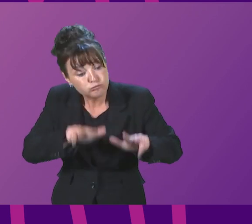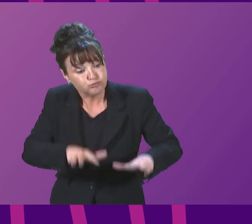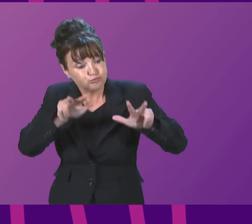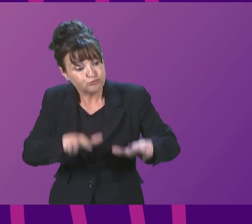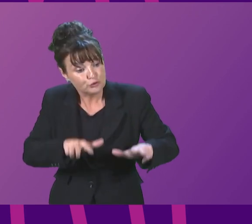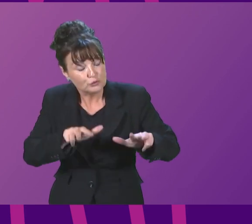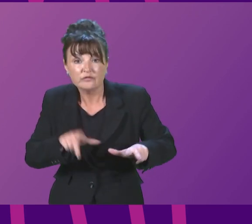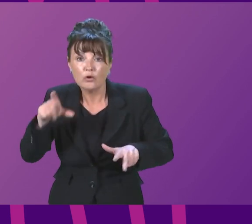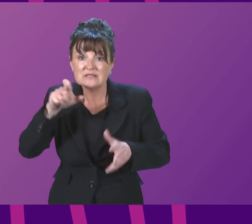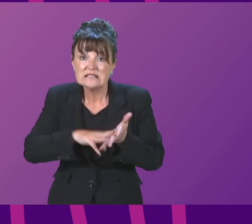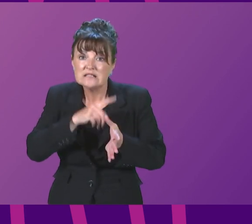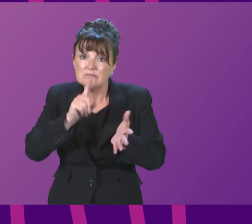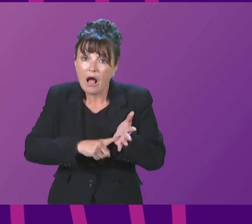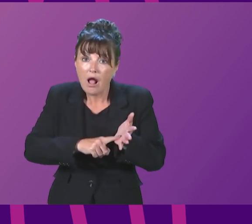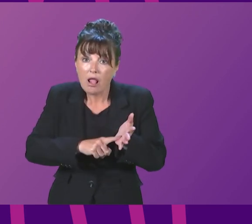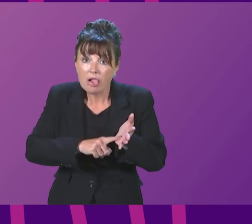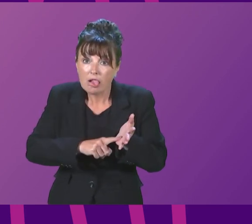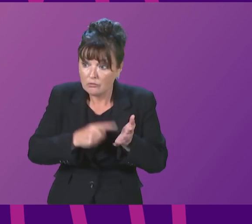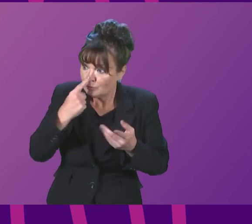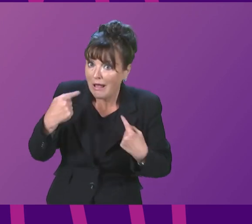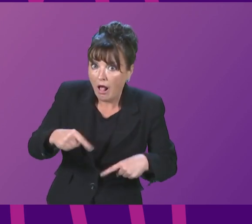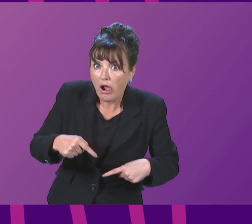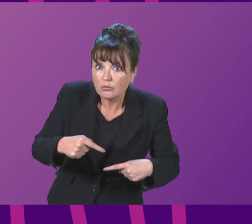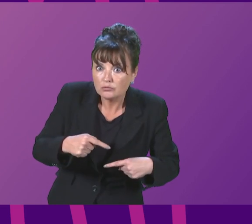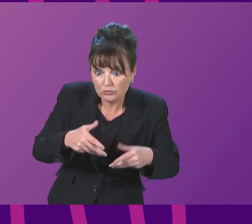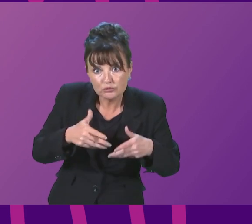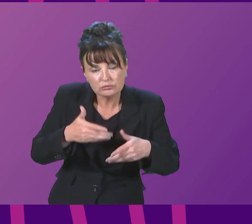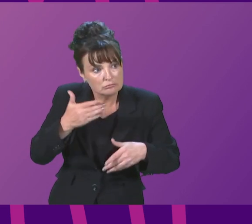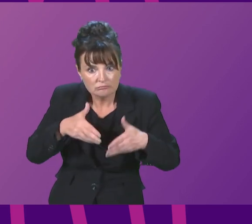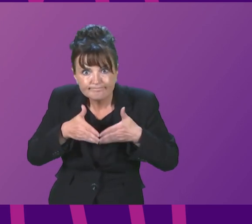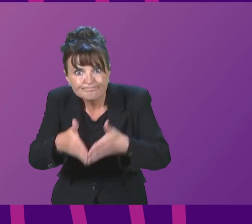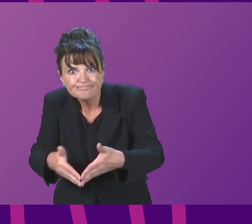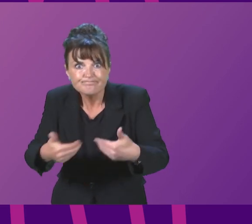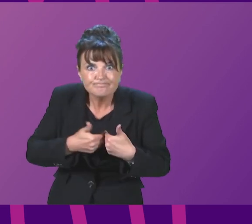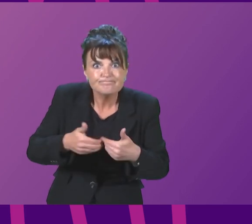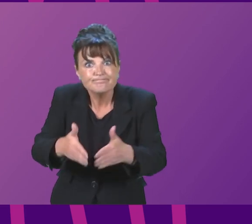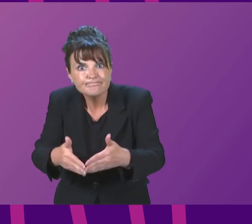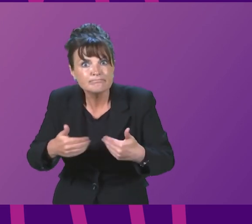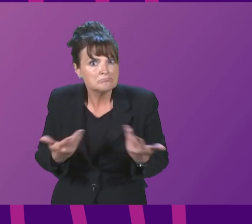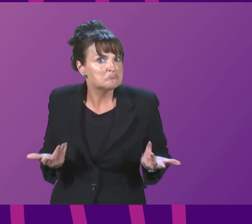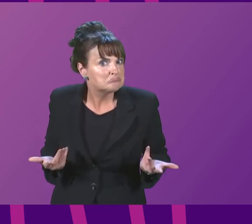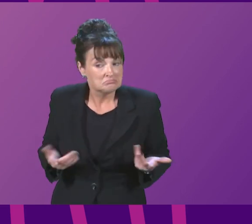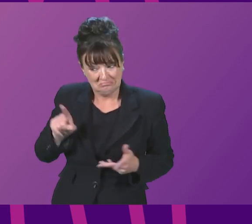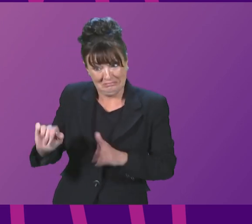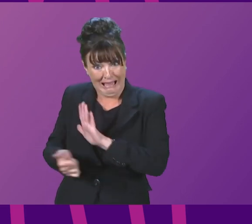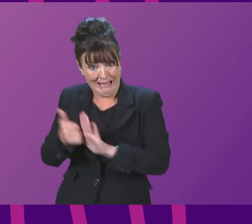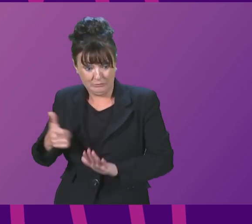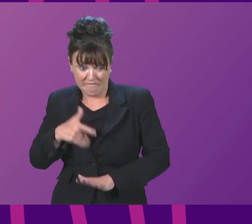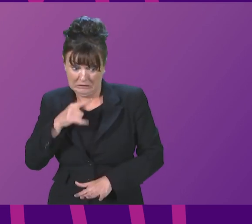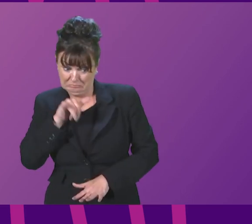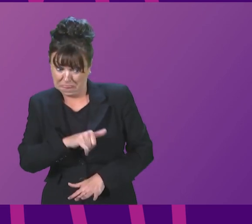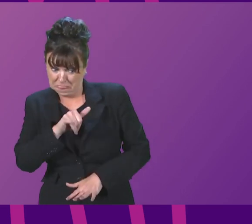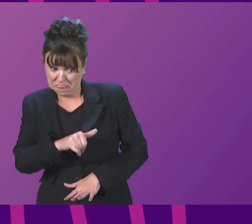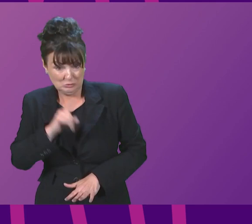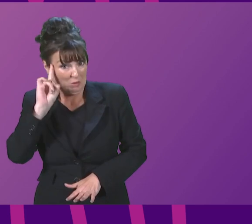enter into service. So what plans does the First Minister have in place if, as the experts fear may be the case, these vessels never